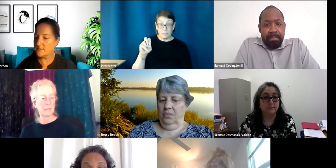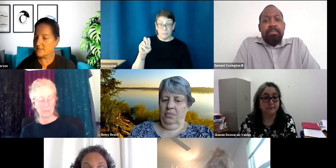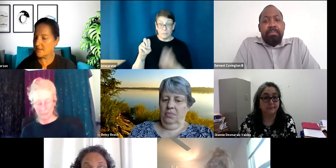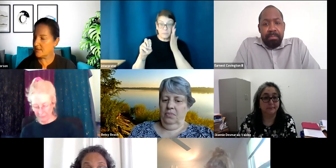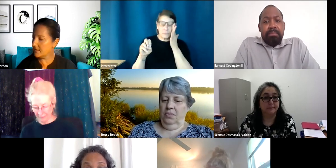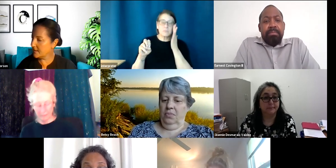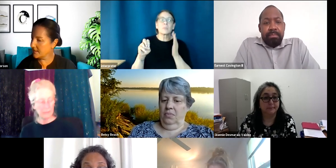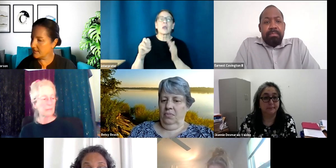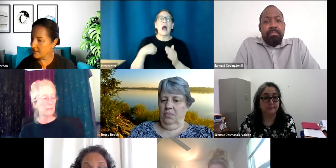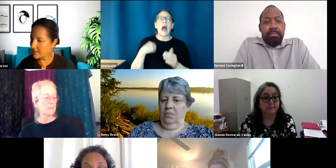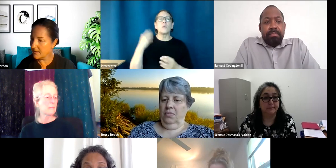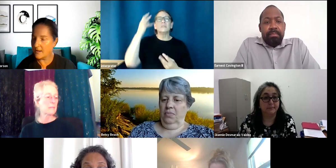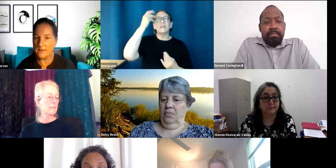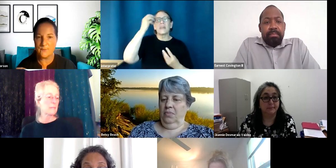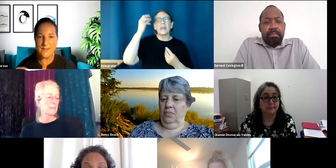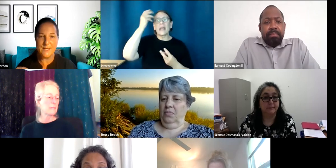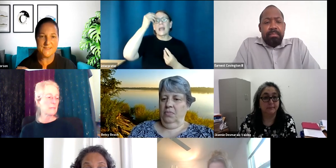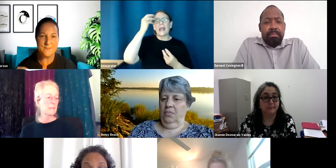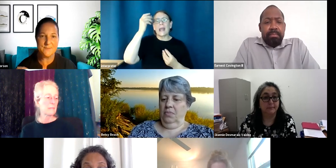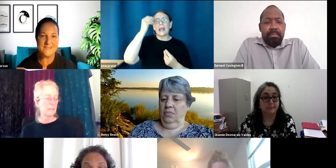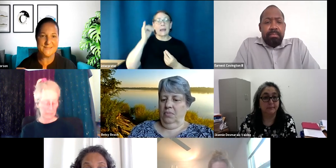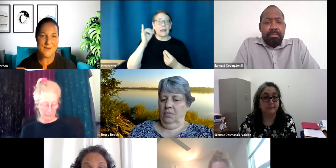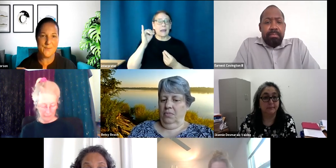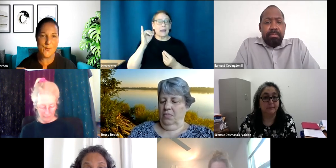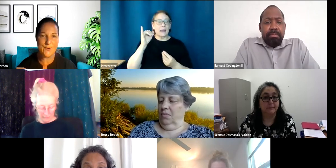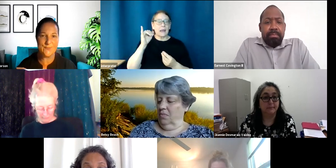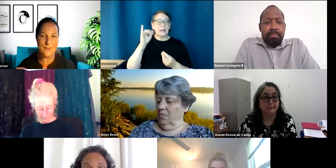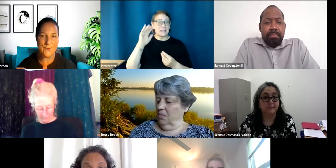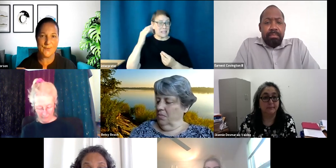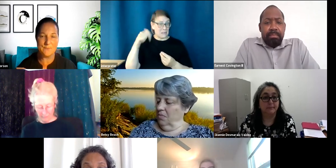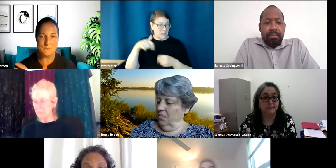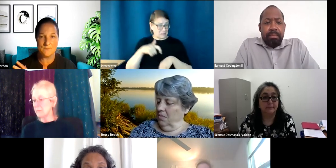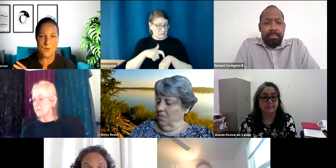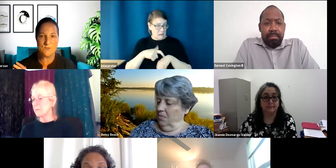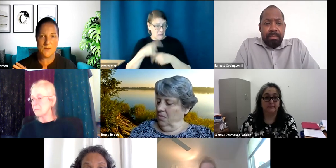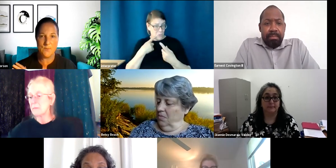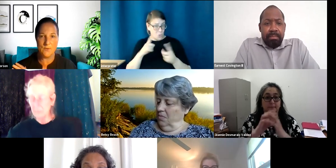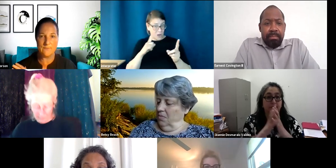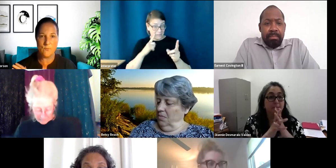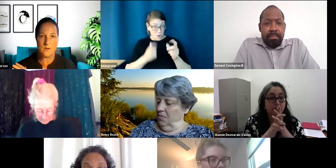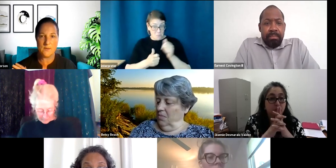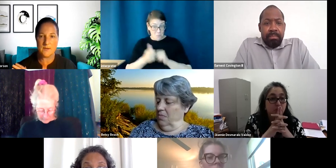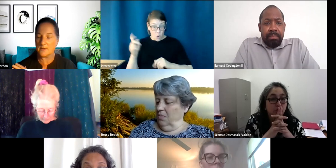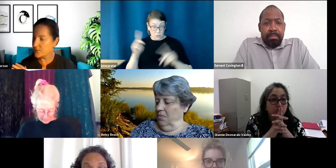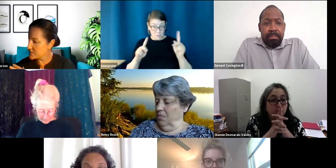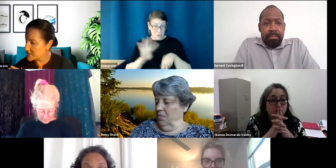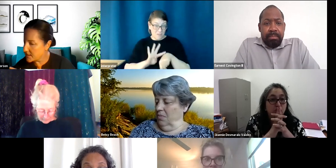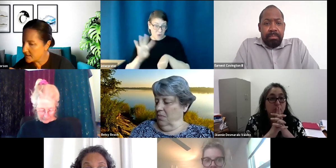so I was thinking if we seem like this time work for most people at four o'clock on a Thursday.